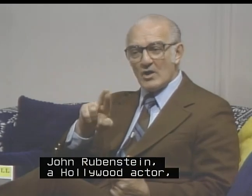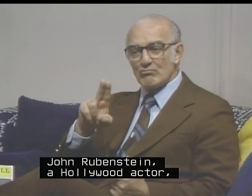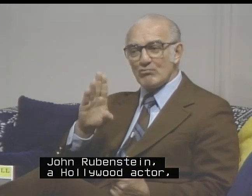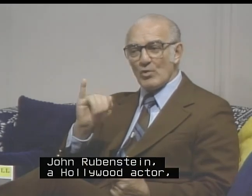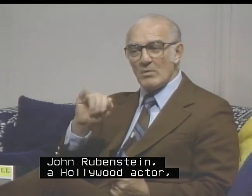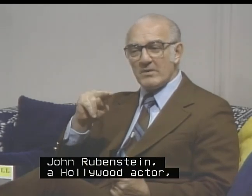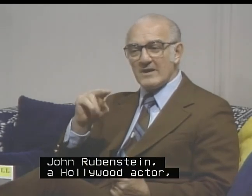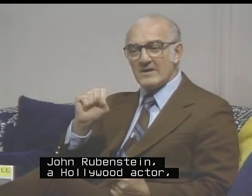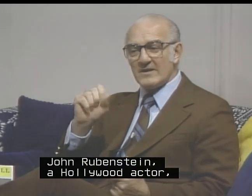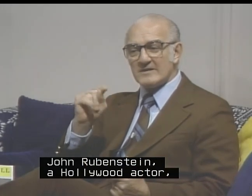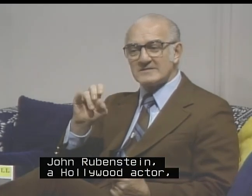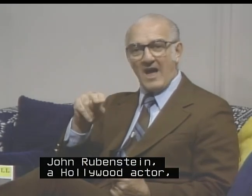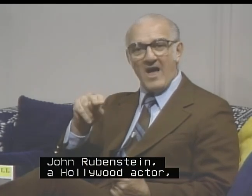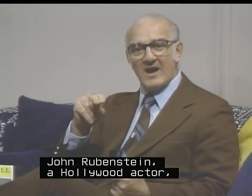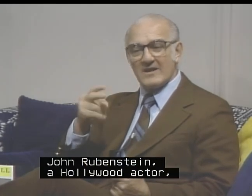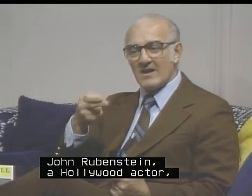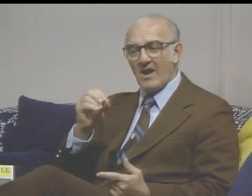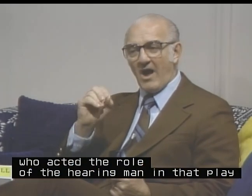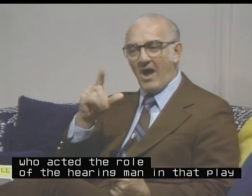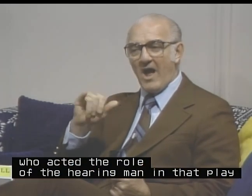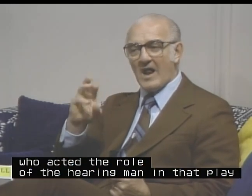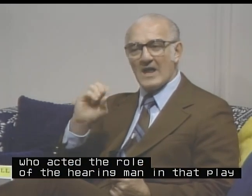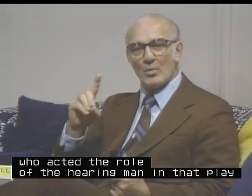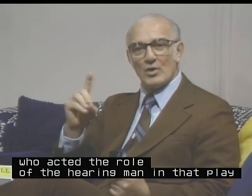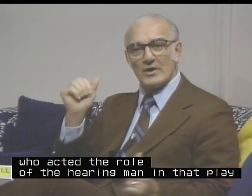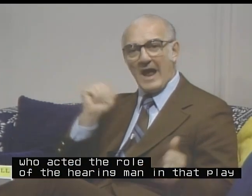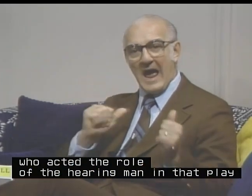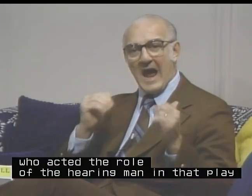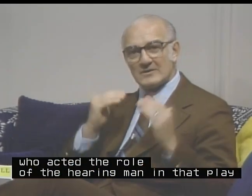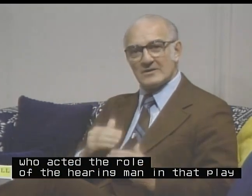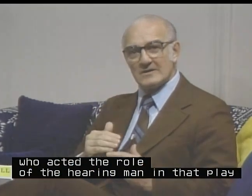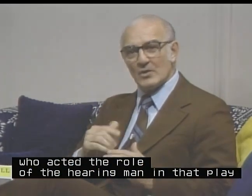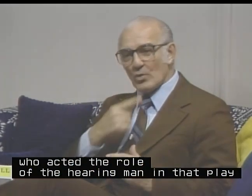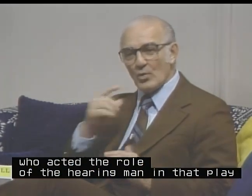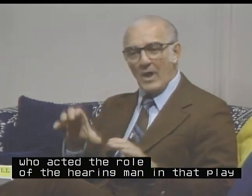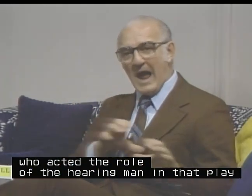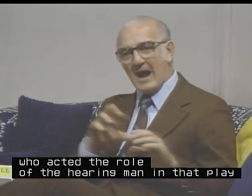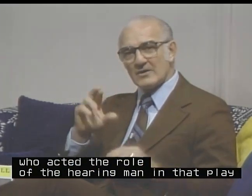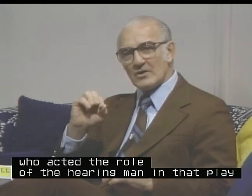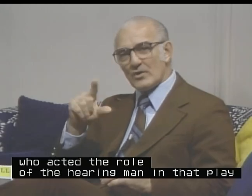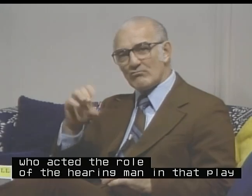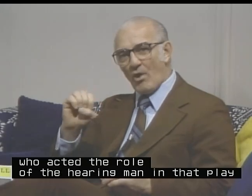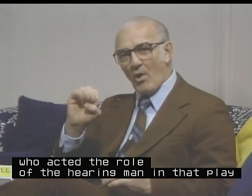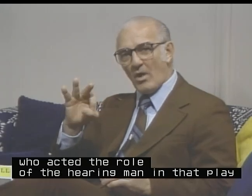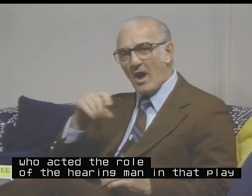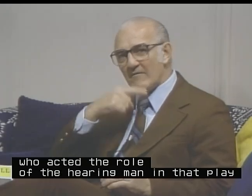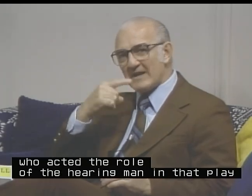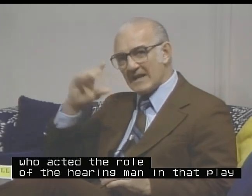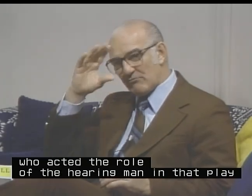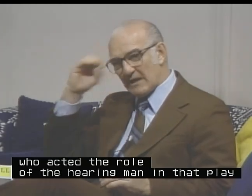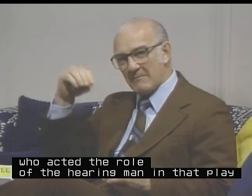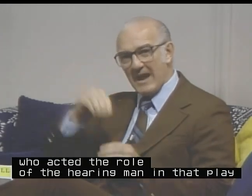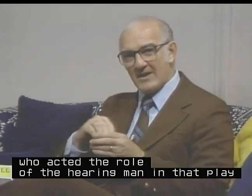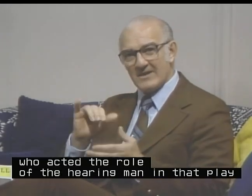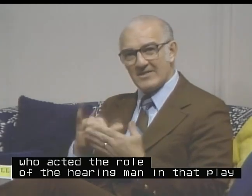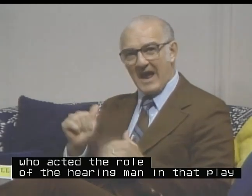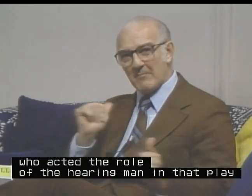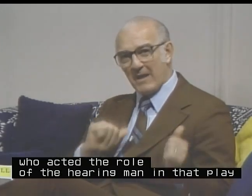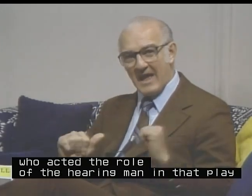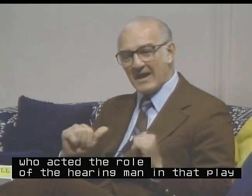Sean Rubenstein, a Hollywood actor who acted the role of hearing man in that play,